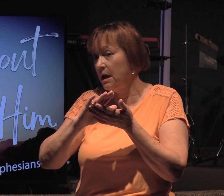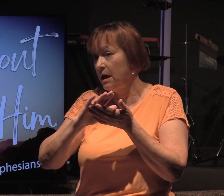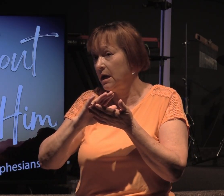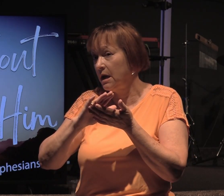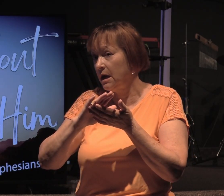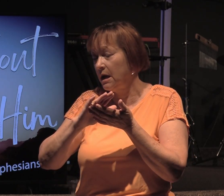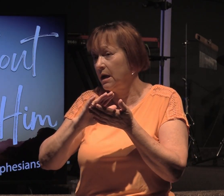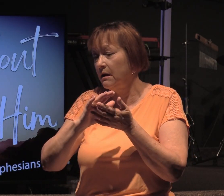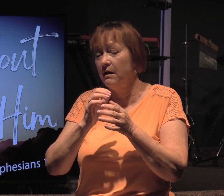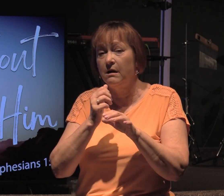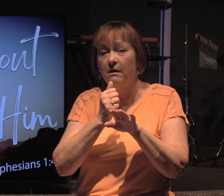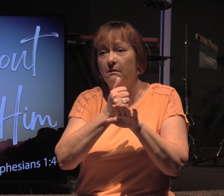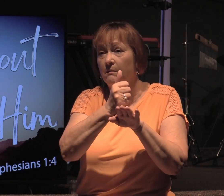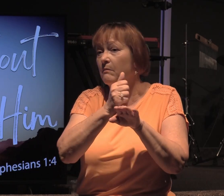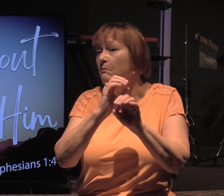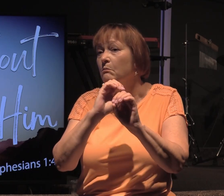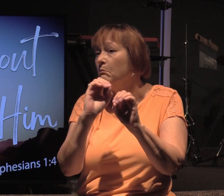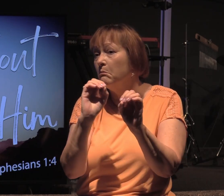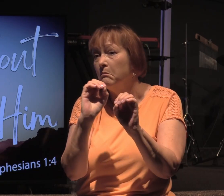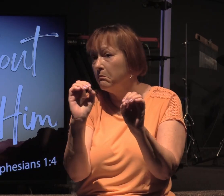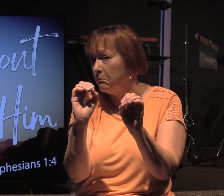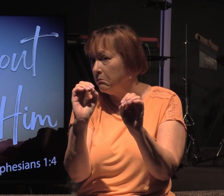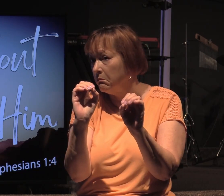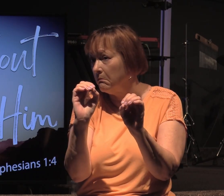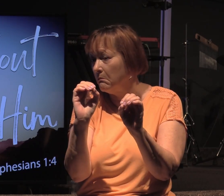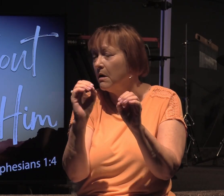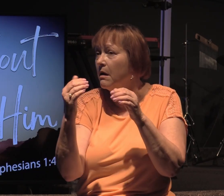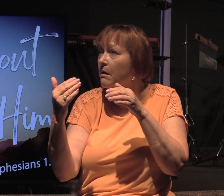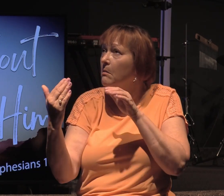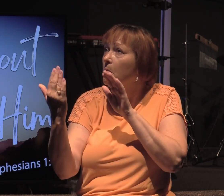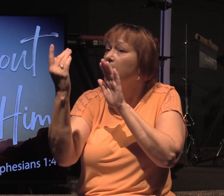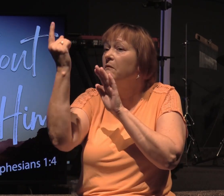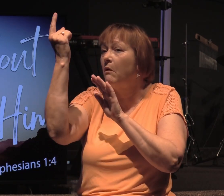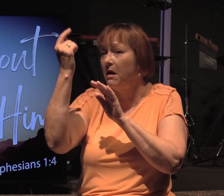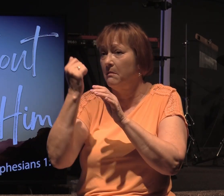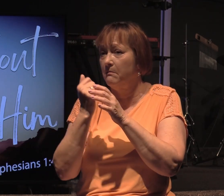and without blame before him